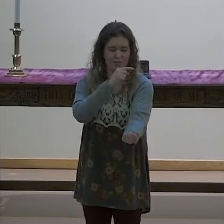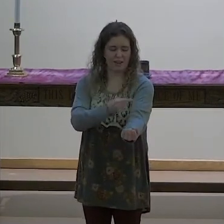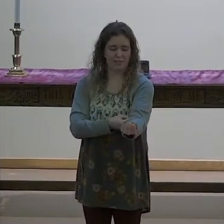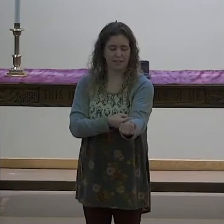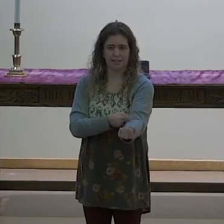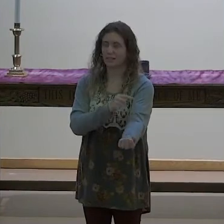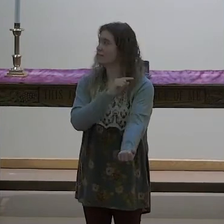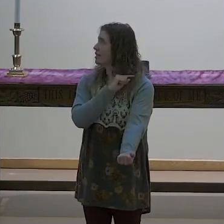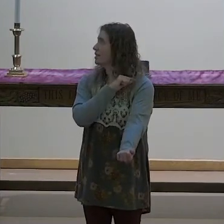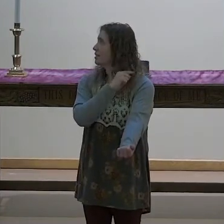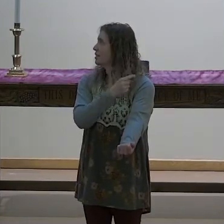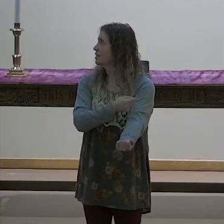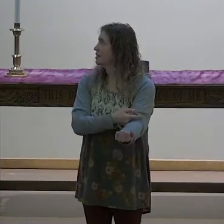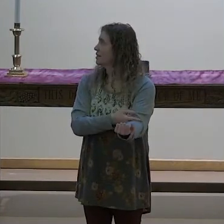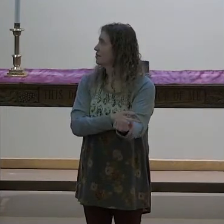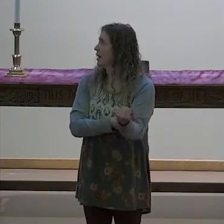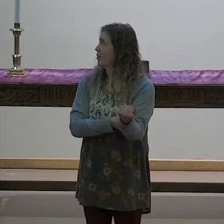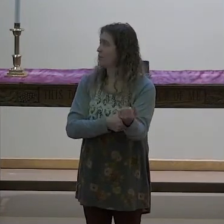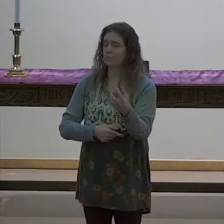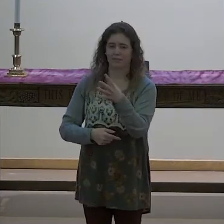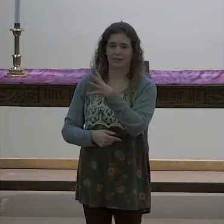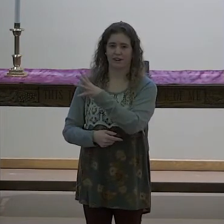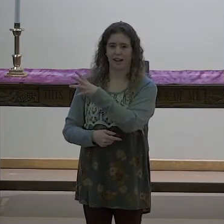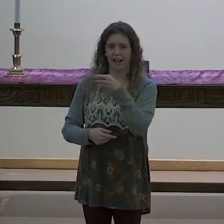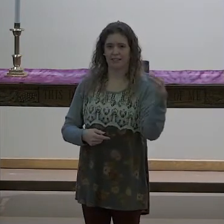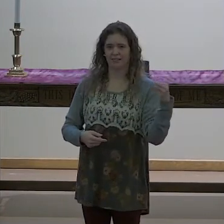then you make a muscle. Power. Oops, I forgot and.